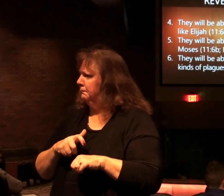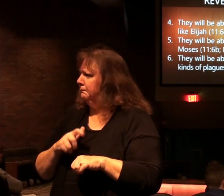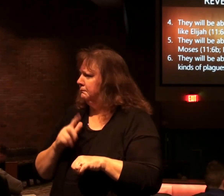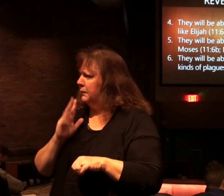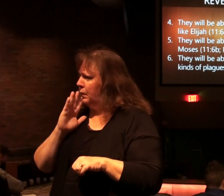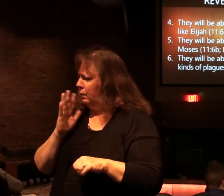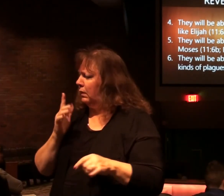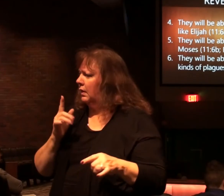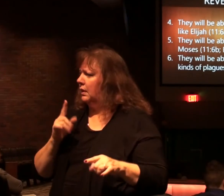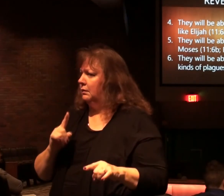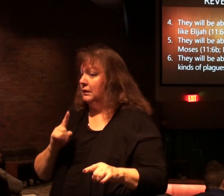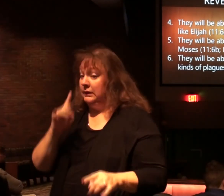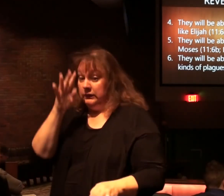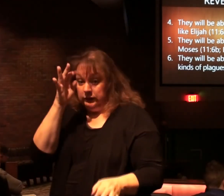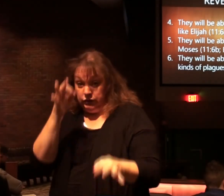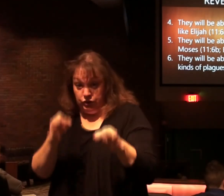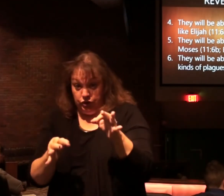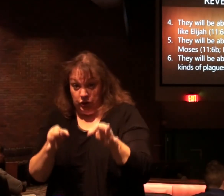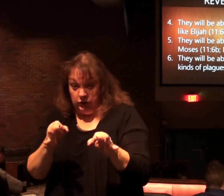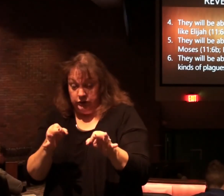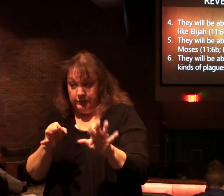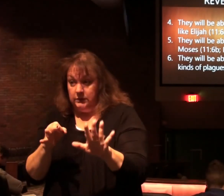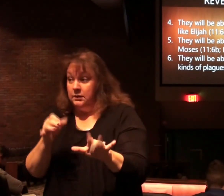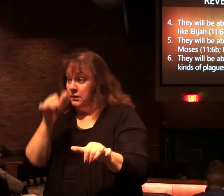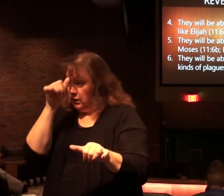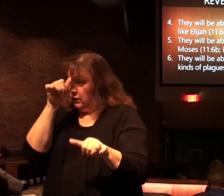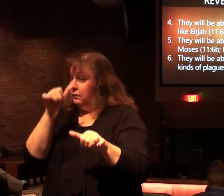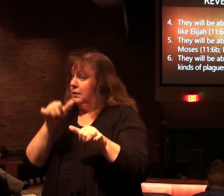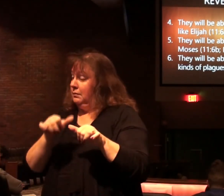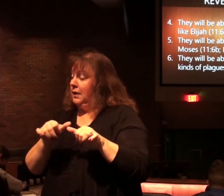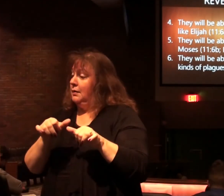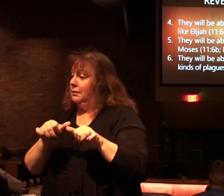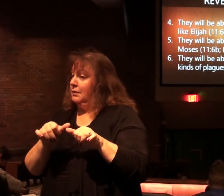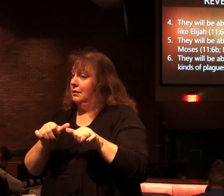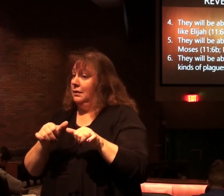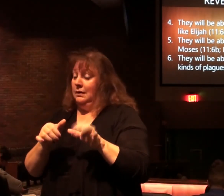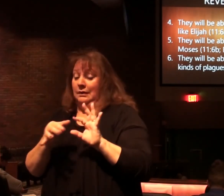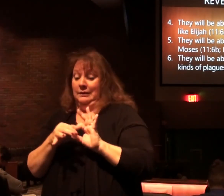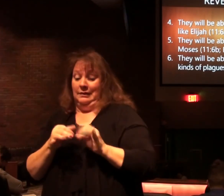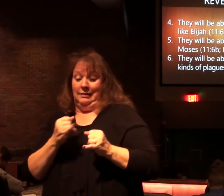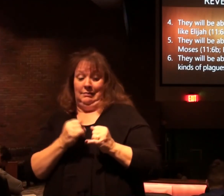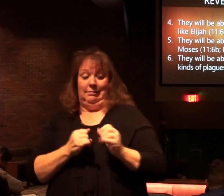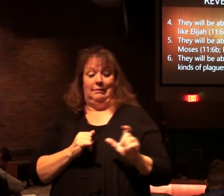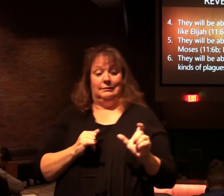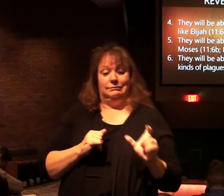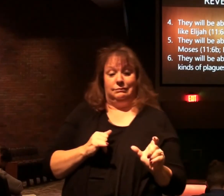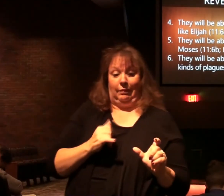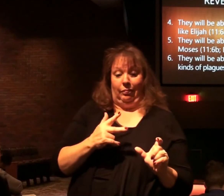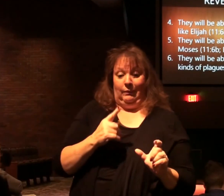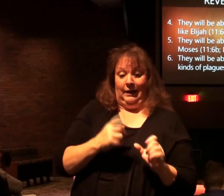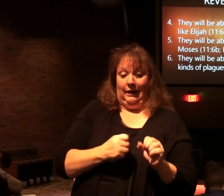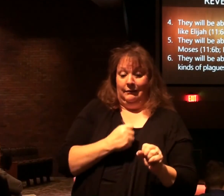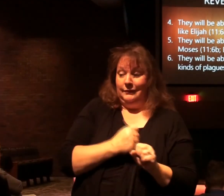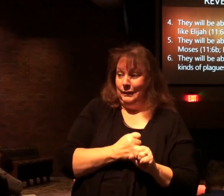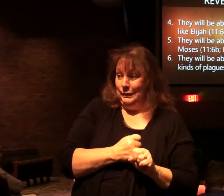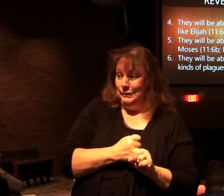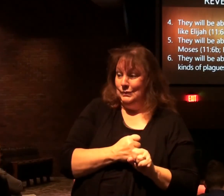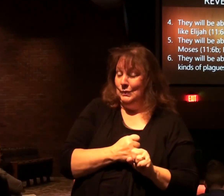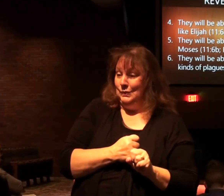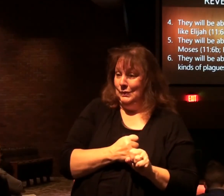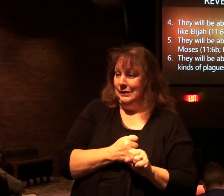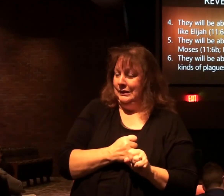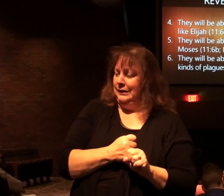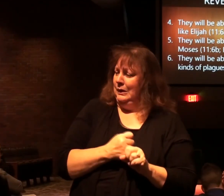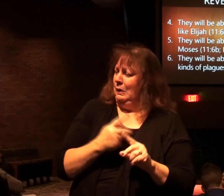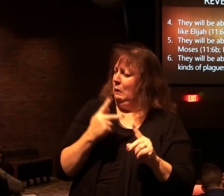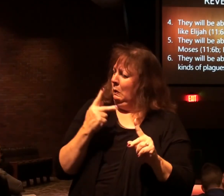A time of judgment. Remember. As we talk about this last three and a half year period. It is going to be